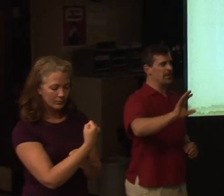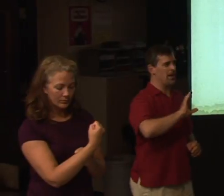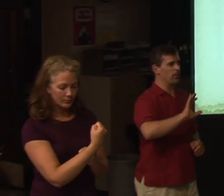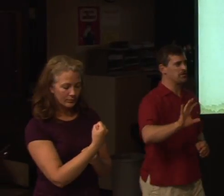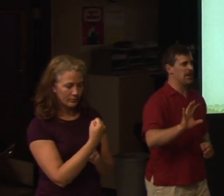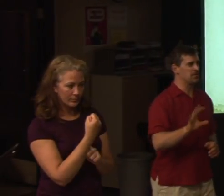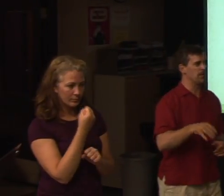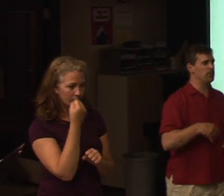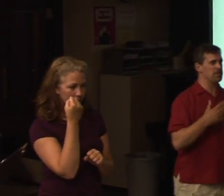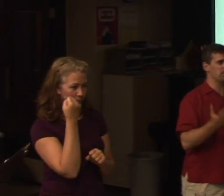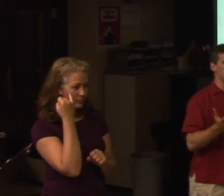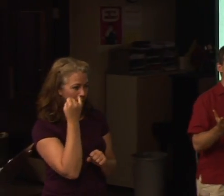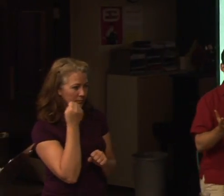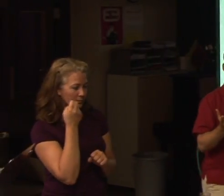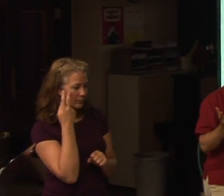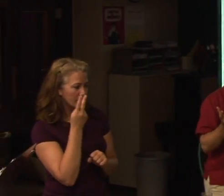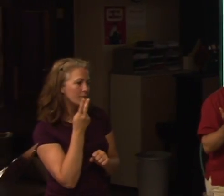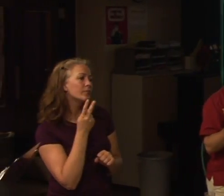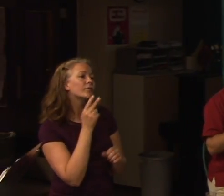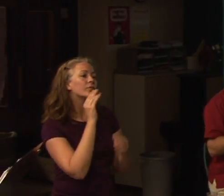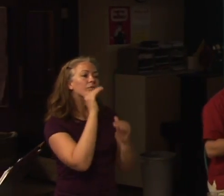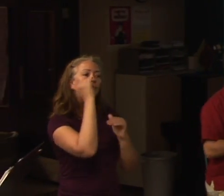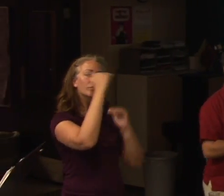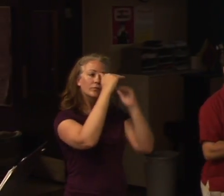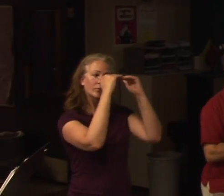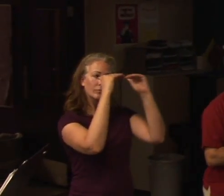When you look at the top of all slides, what struck you about them?